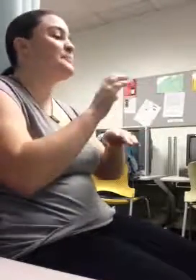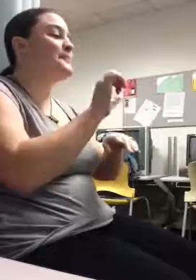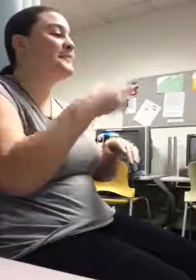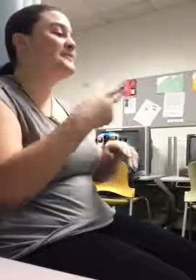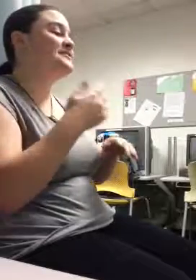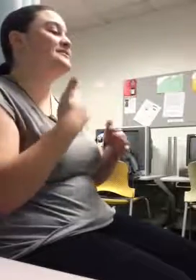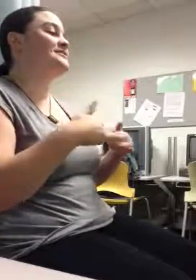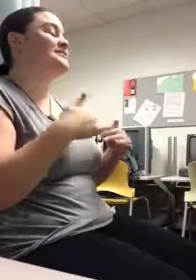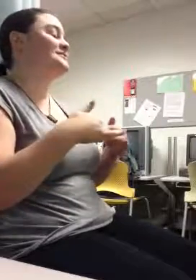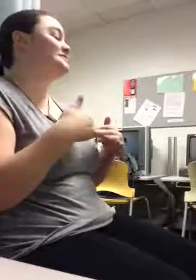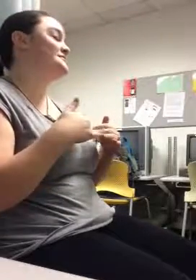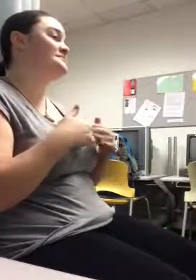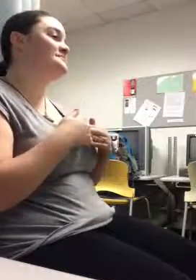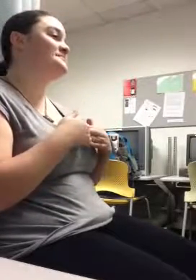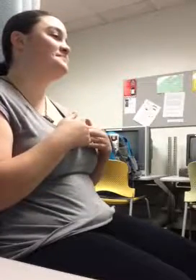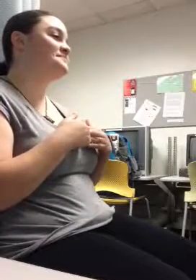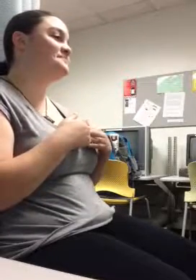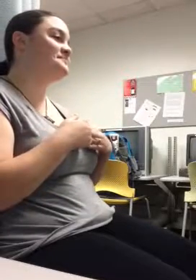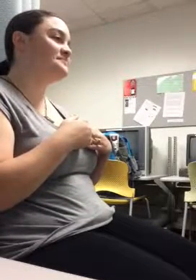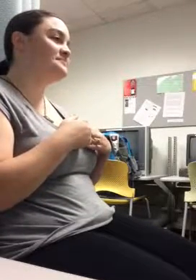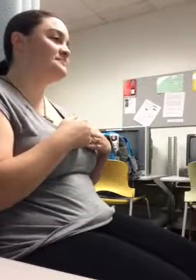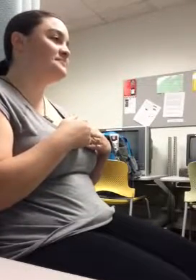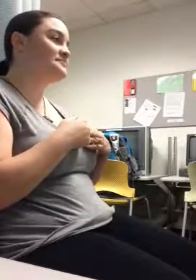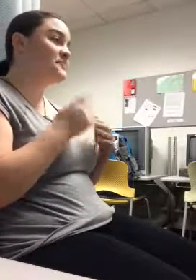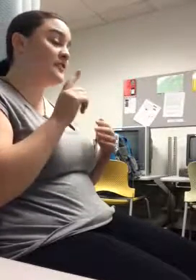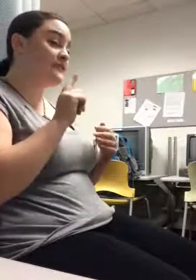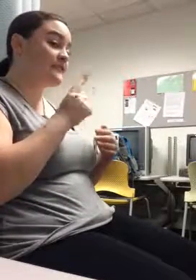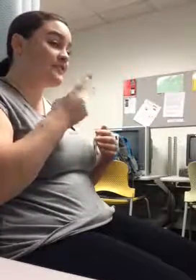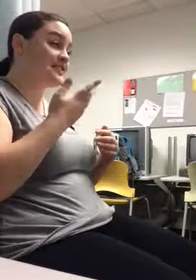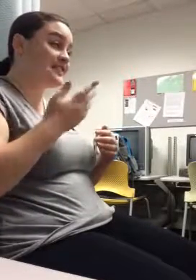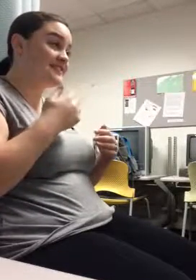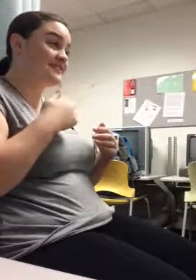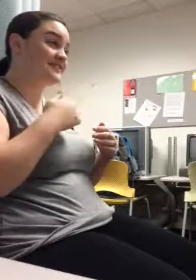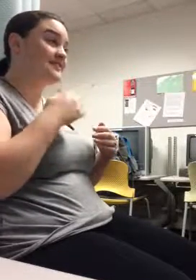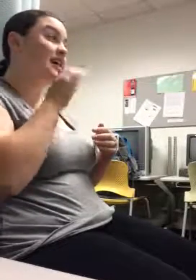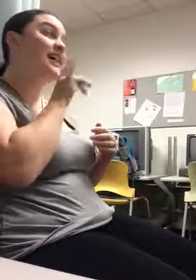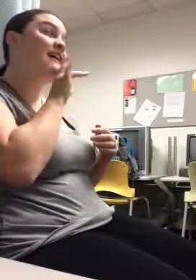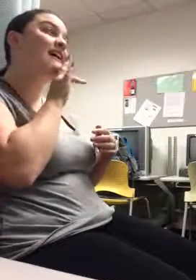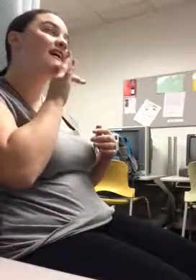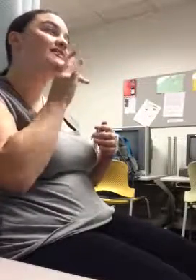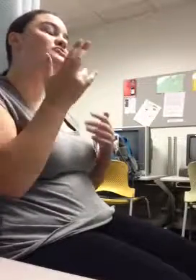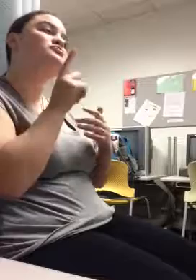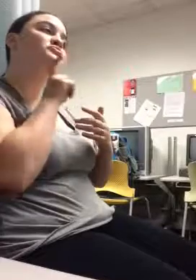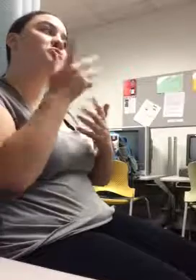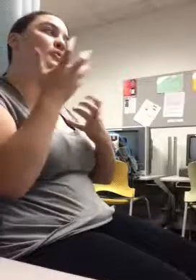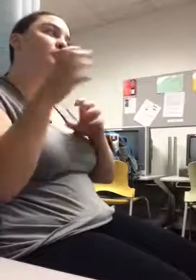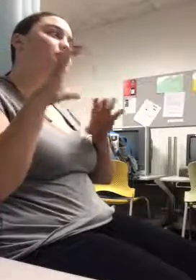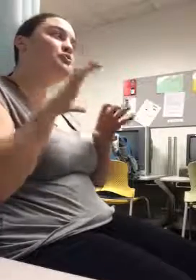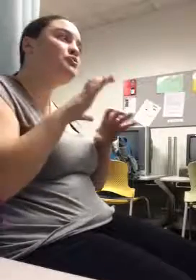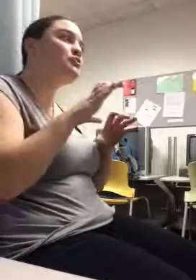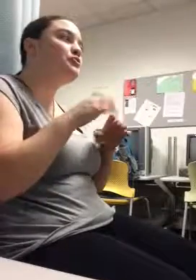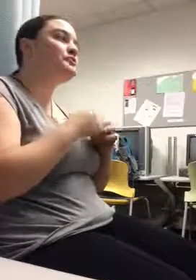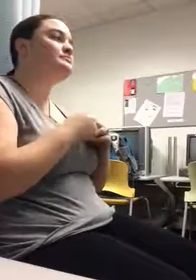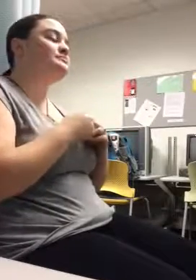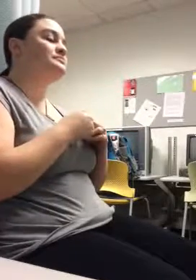Heidi insisted on doing, because she had been a couple of times before as a younger kid and then I think